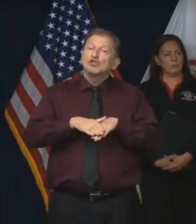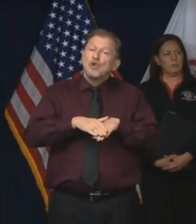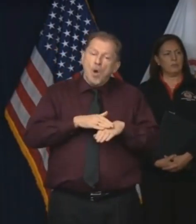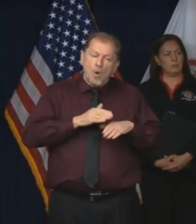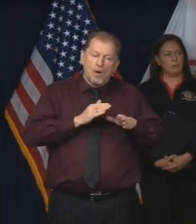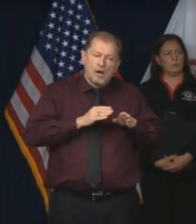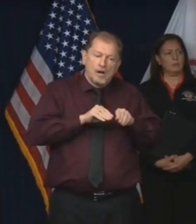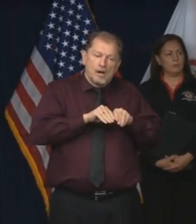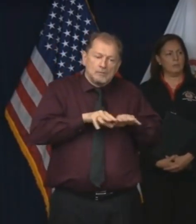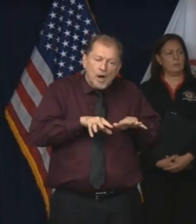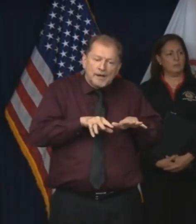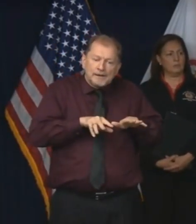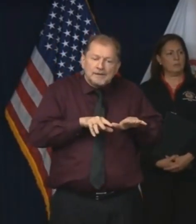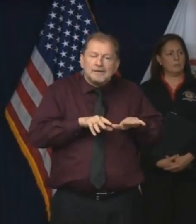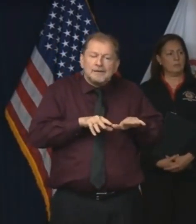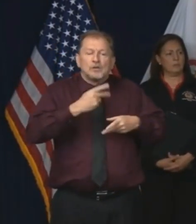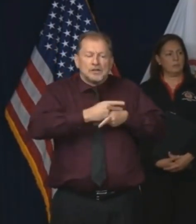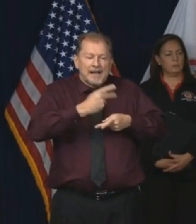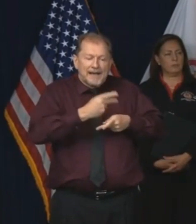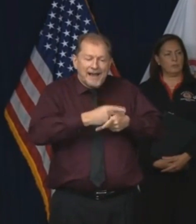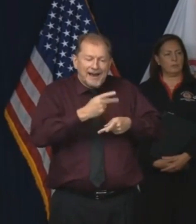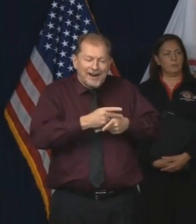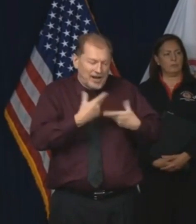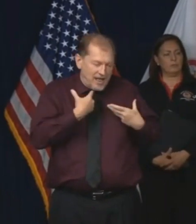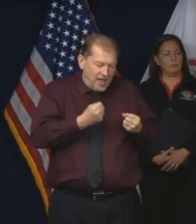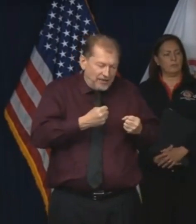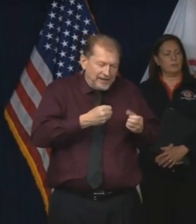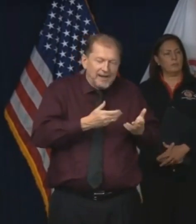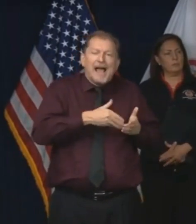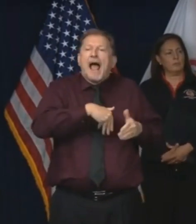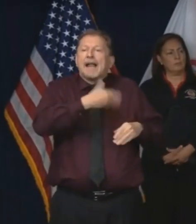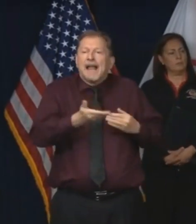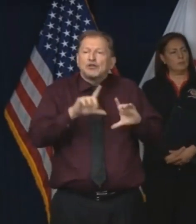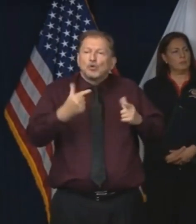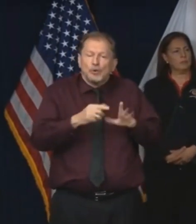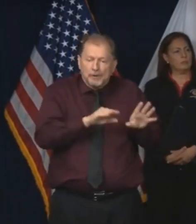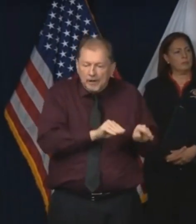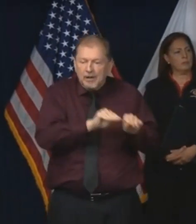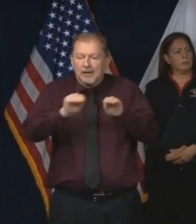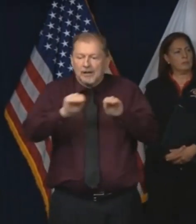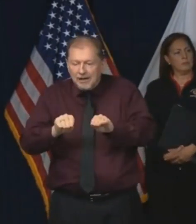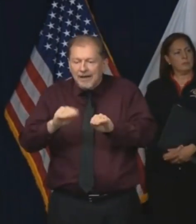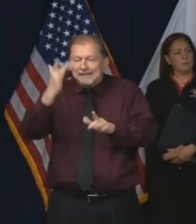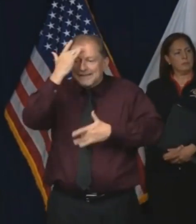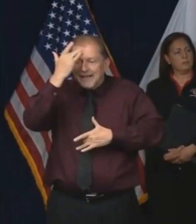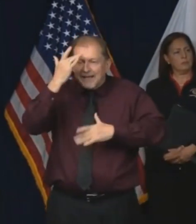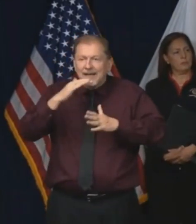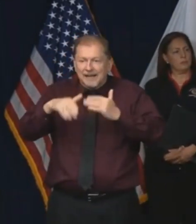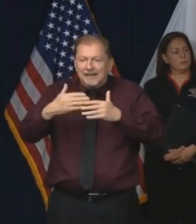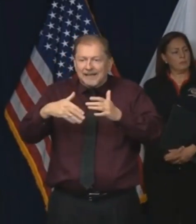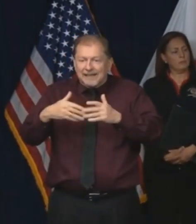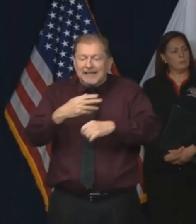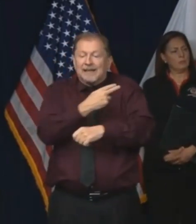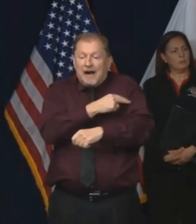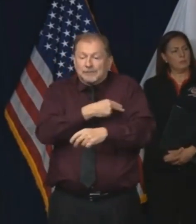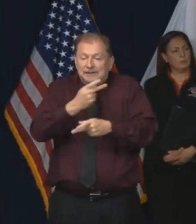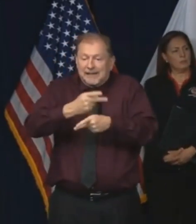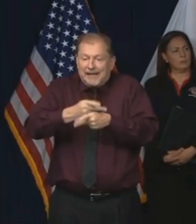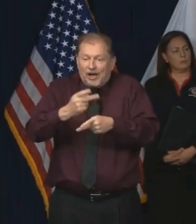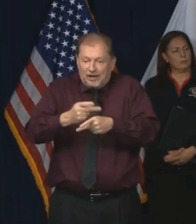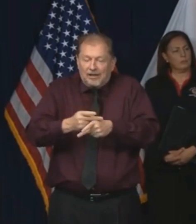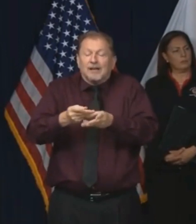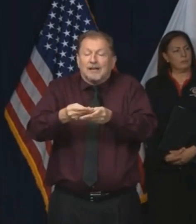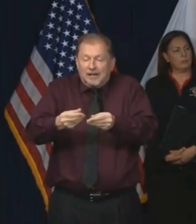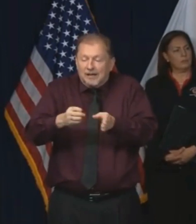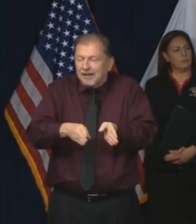our health care system will be able to care for the people who get it and who have some serious illness in the process of it. And